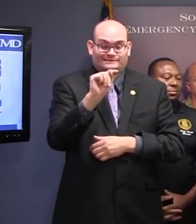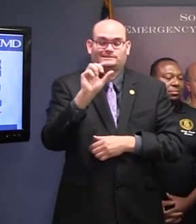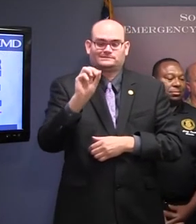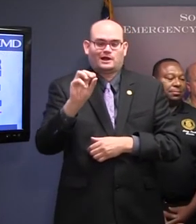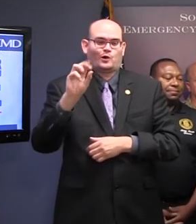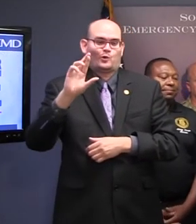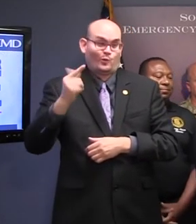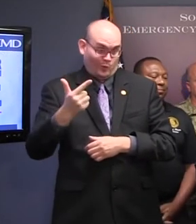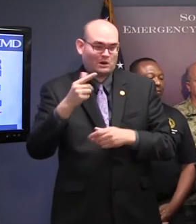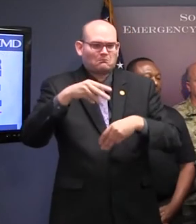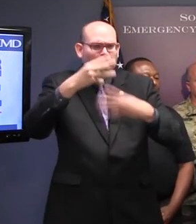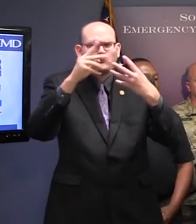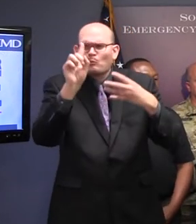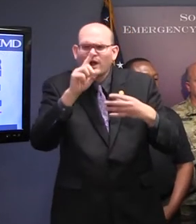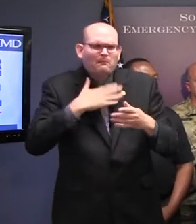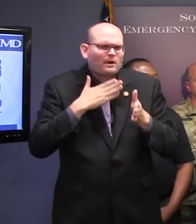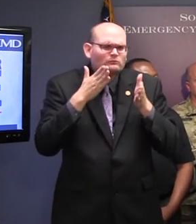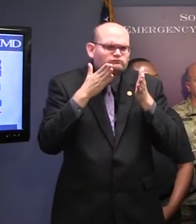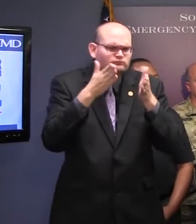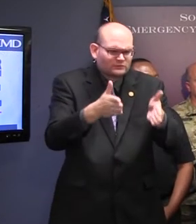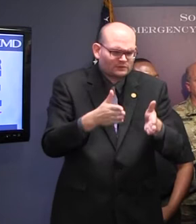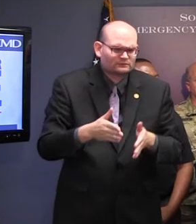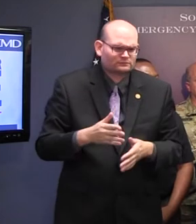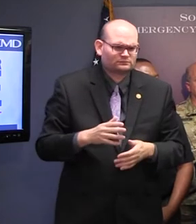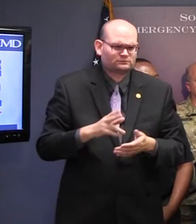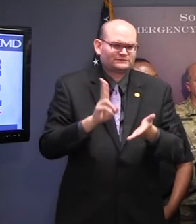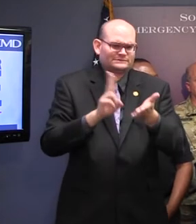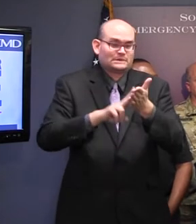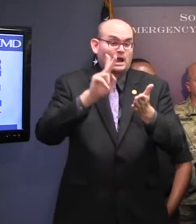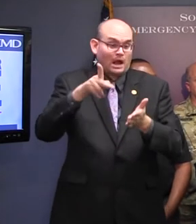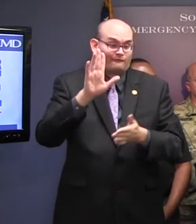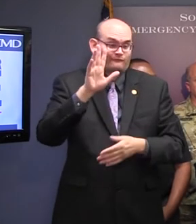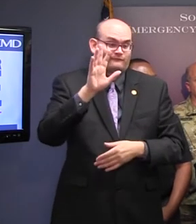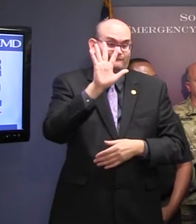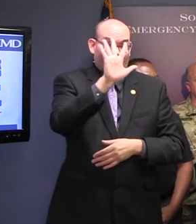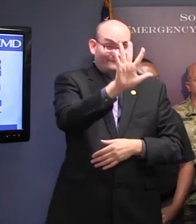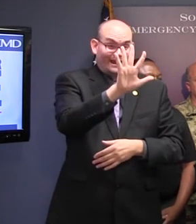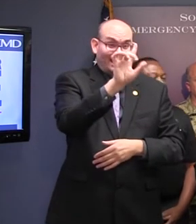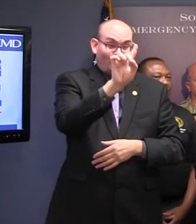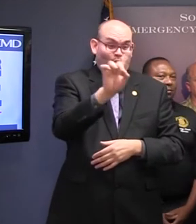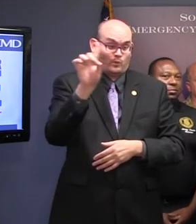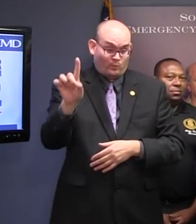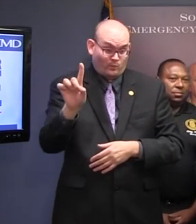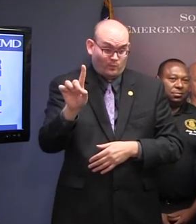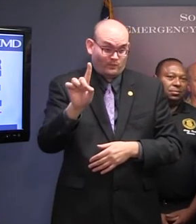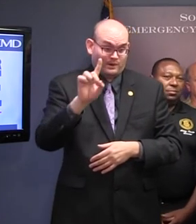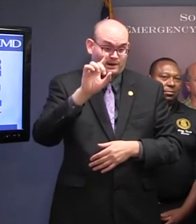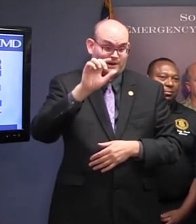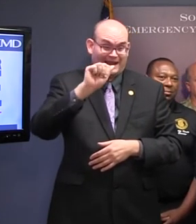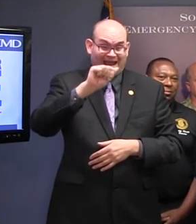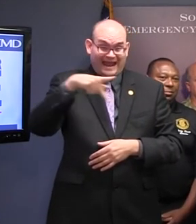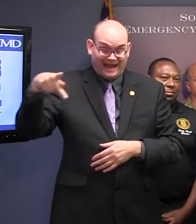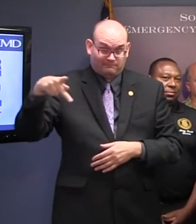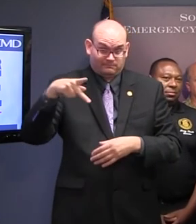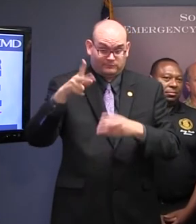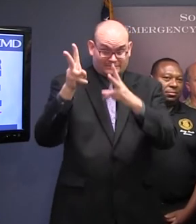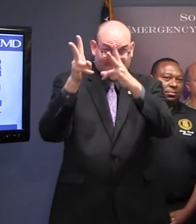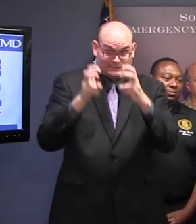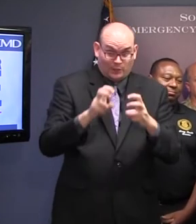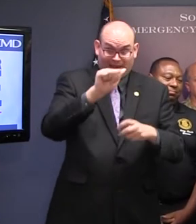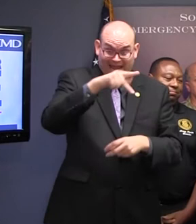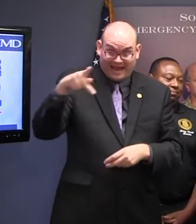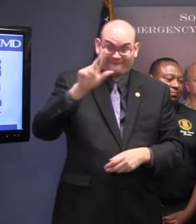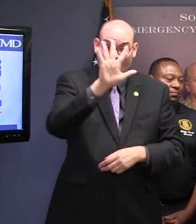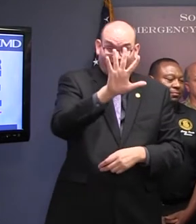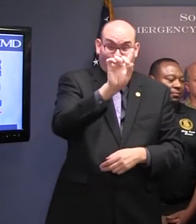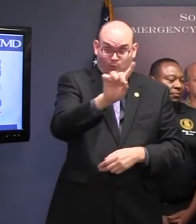sign up for our 5-1-1 app, and also we have resources available at our 1-800 number, which